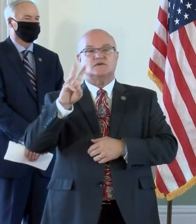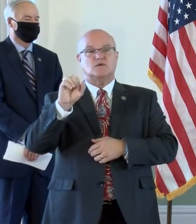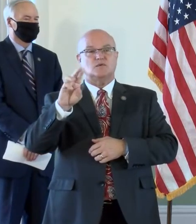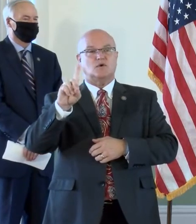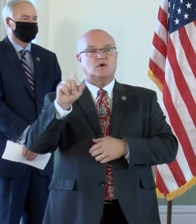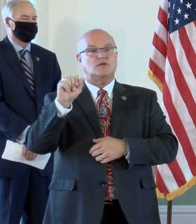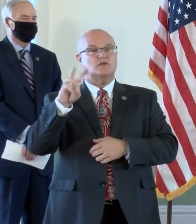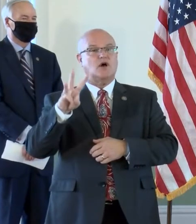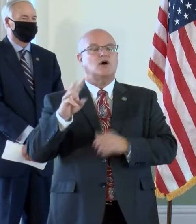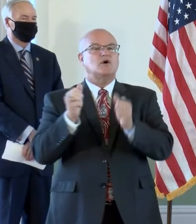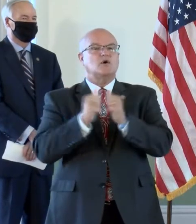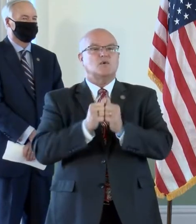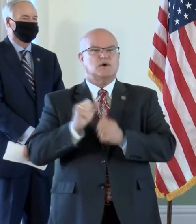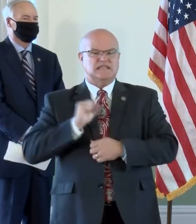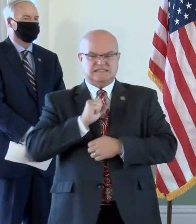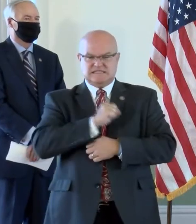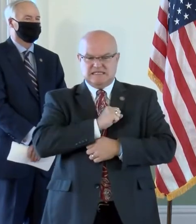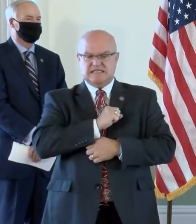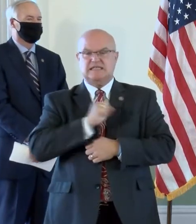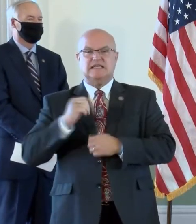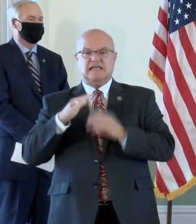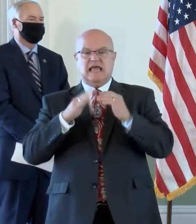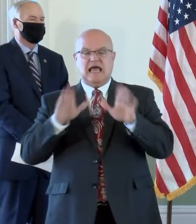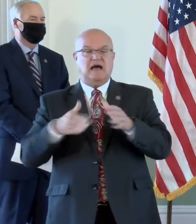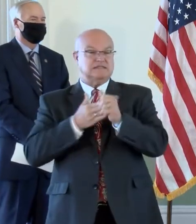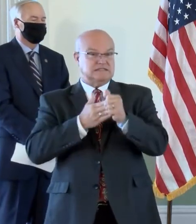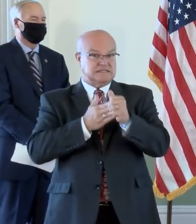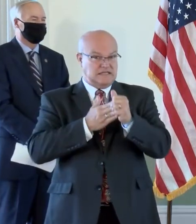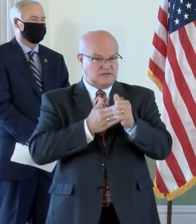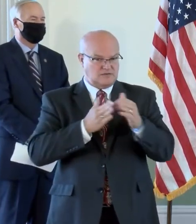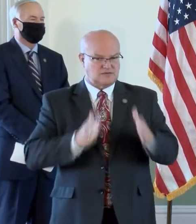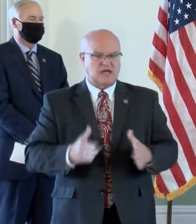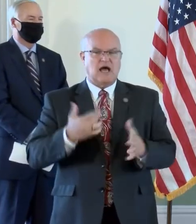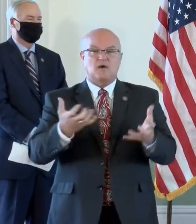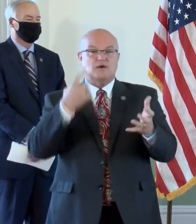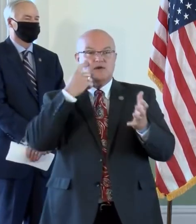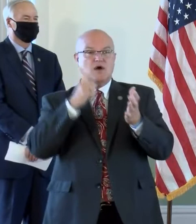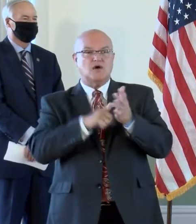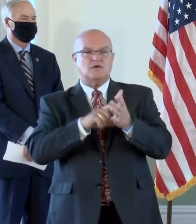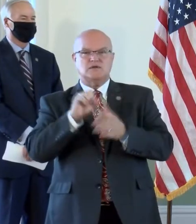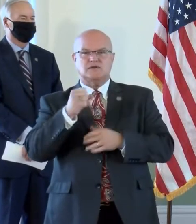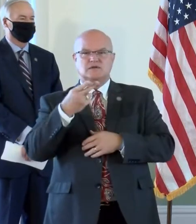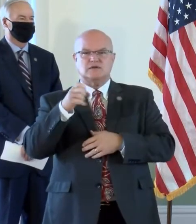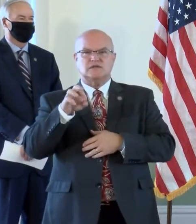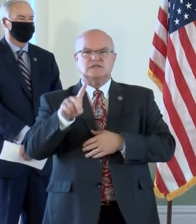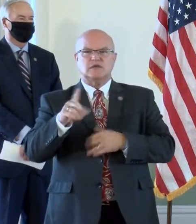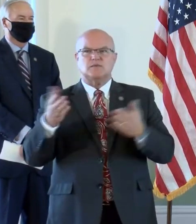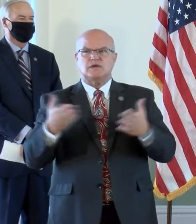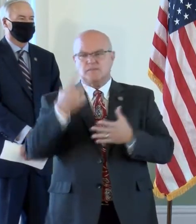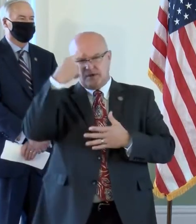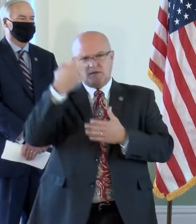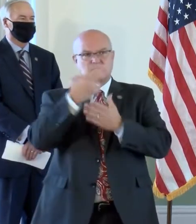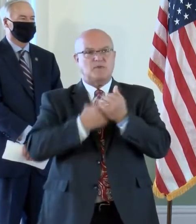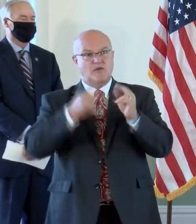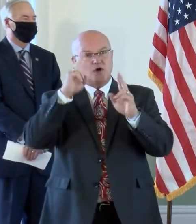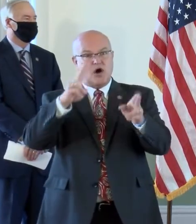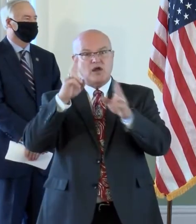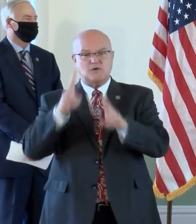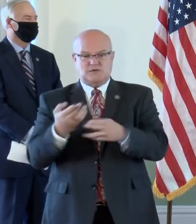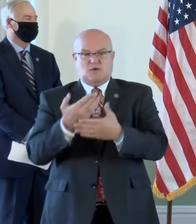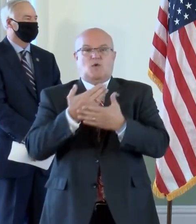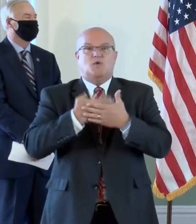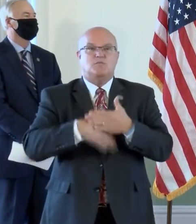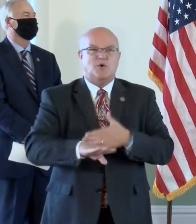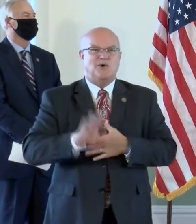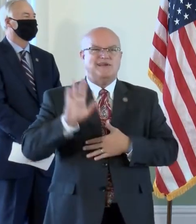along with Senate and House leadership, and I want it noted that Speaker Shepherd is here because both of the honorees were born